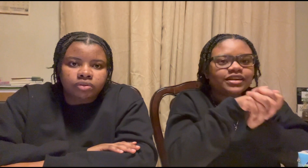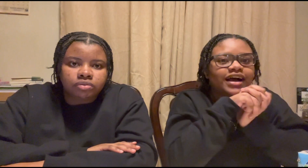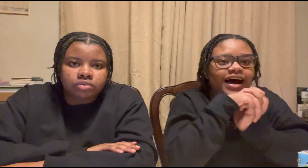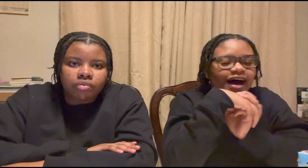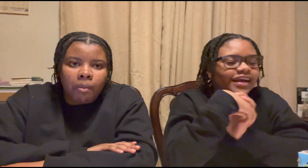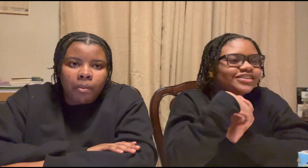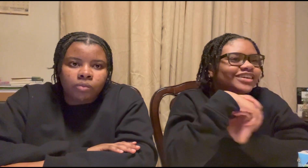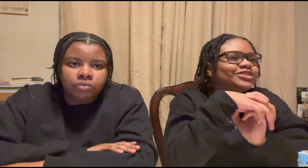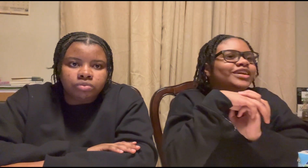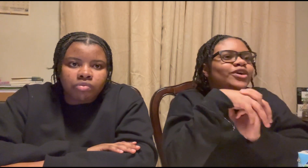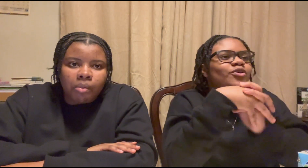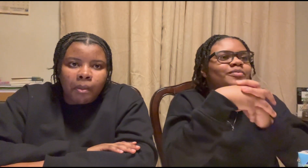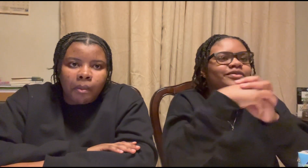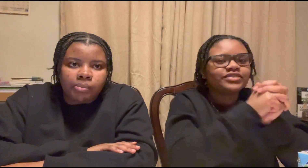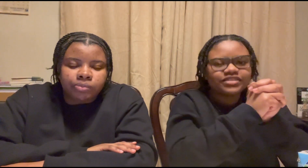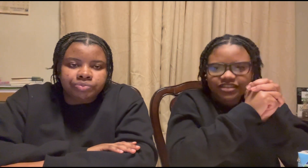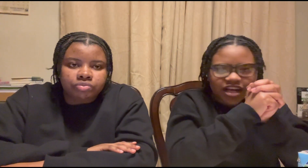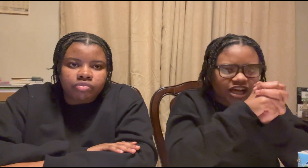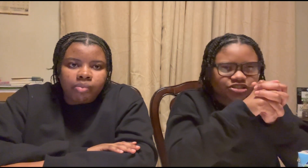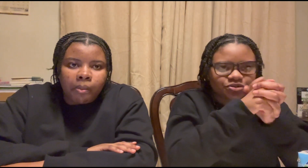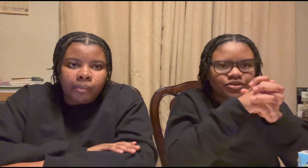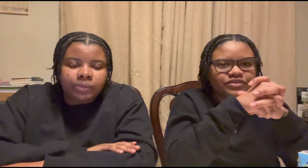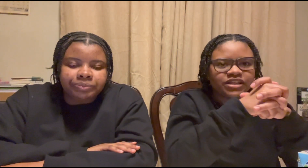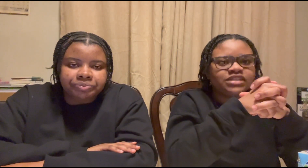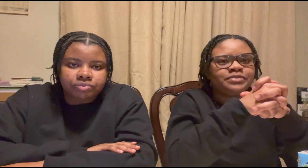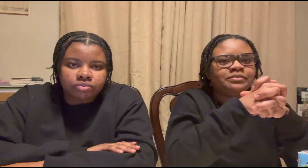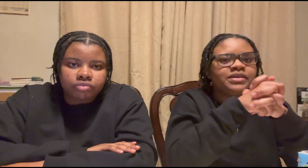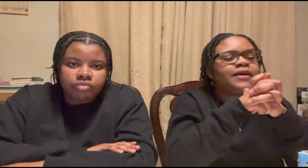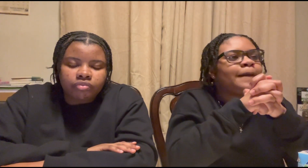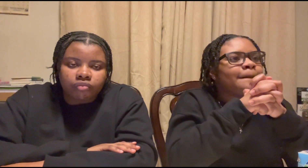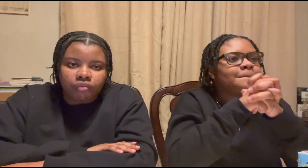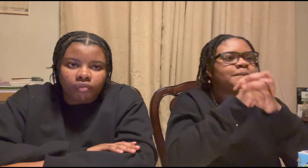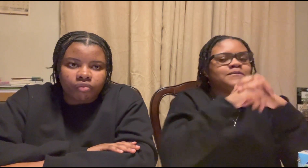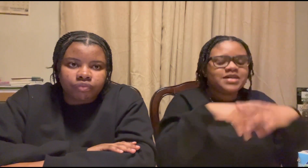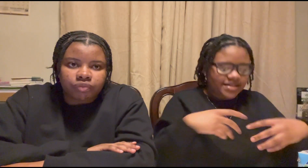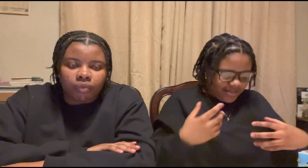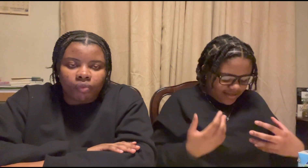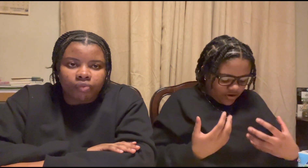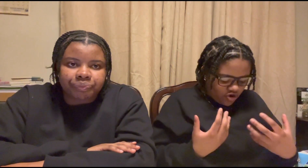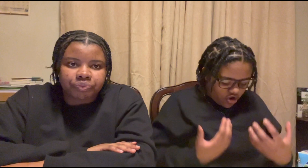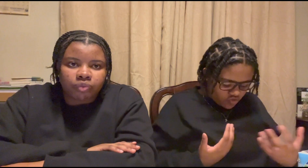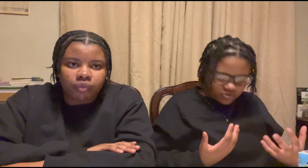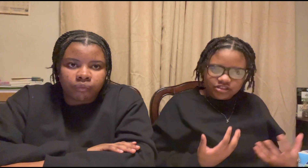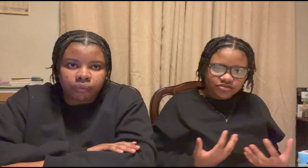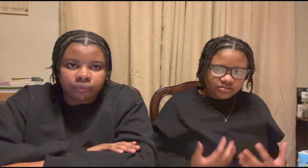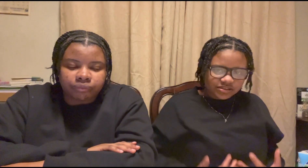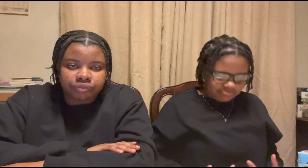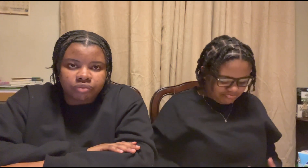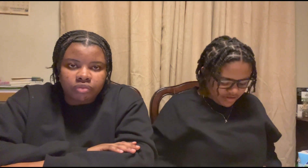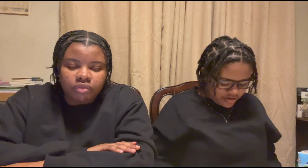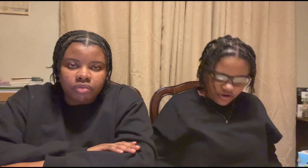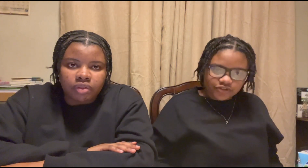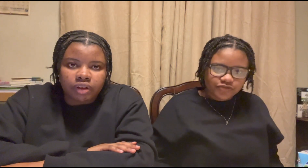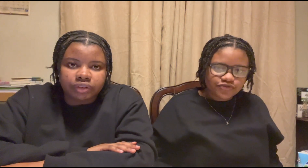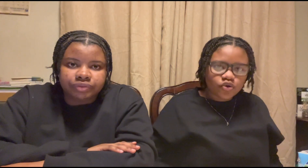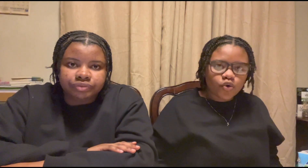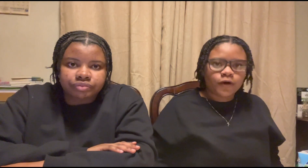i had to like go up in front of the class or whatever the case may be my heart would literally be on the floor